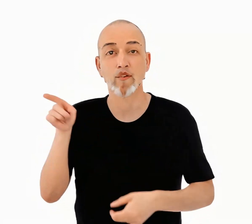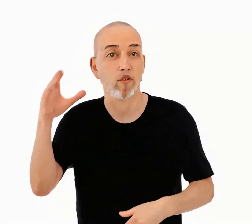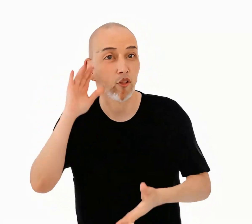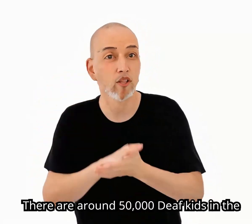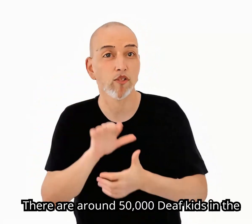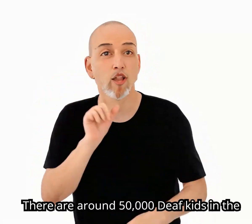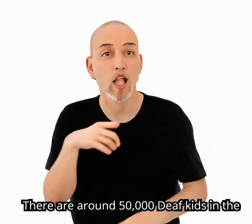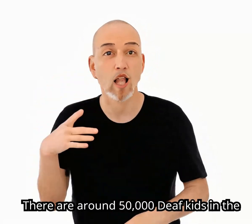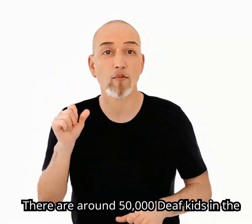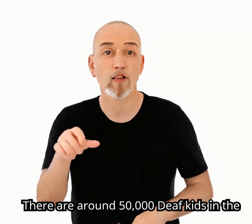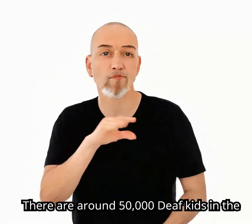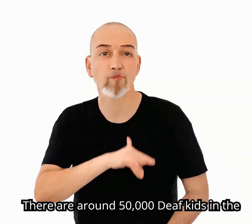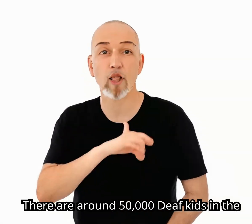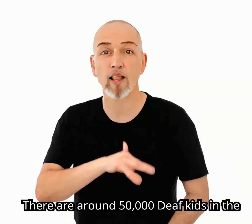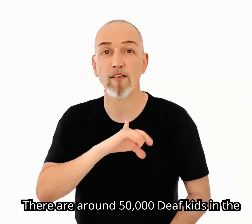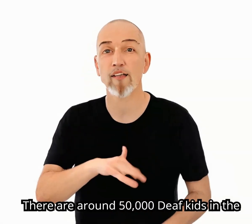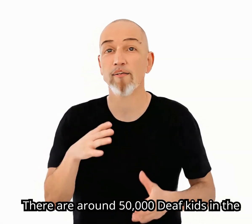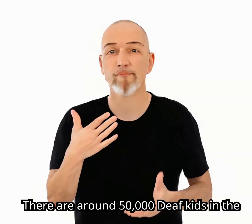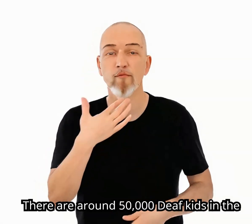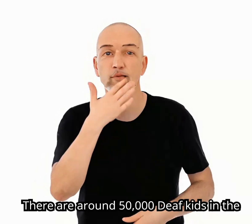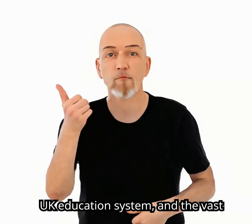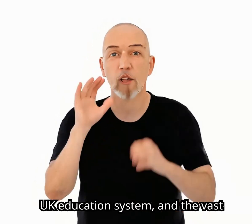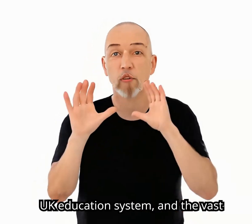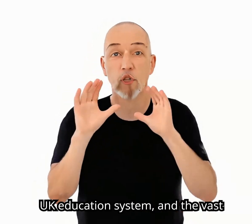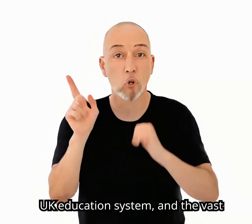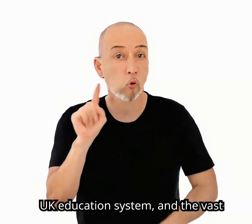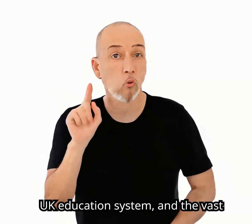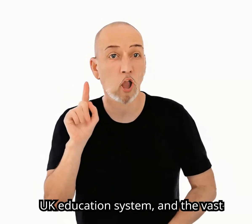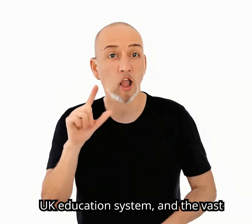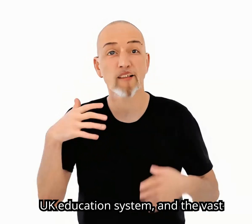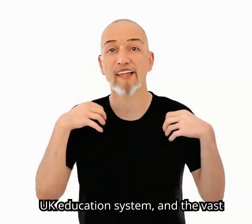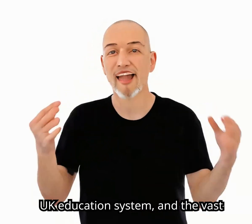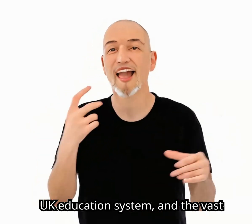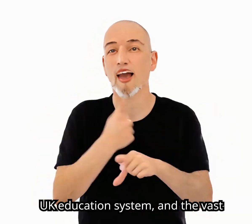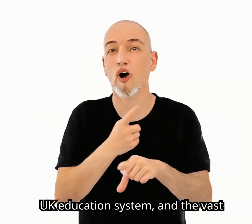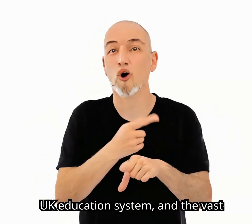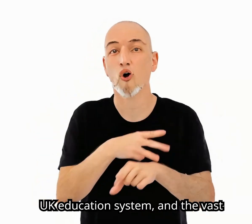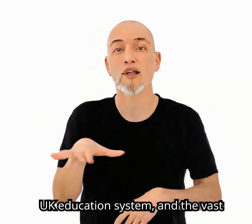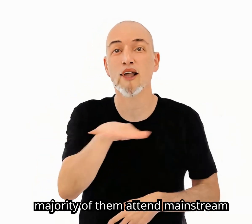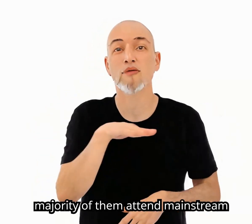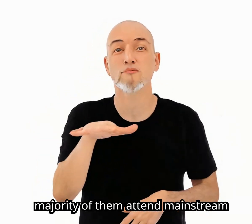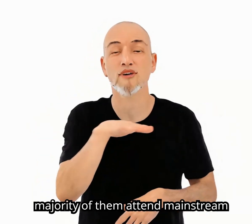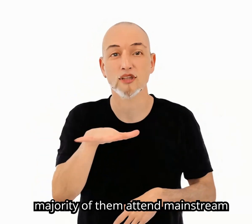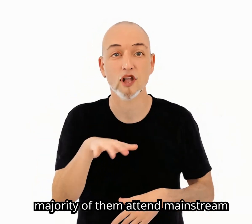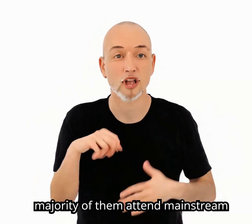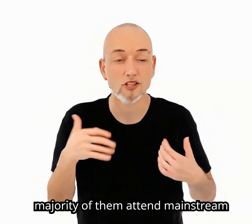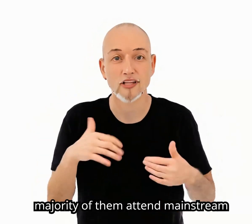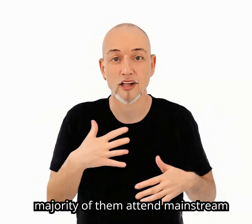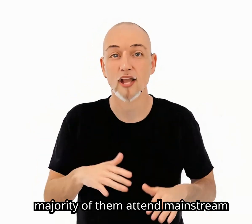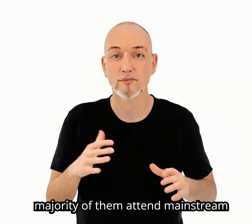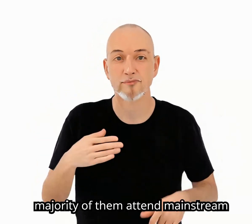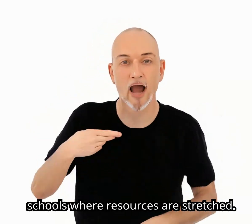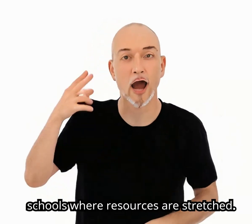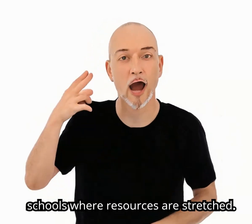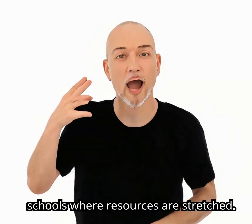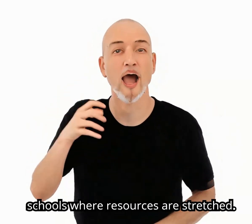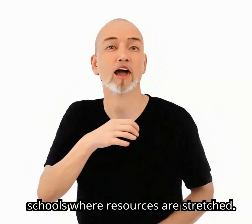There are around 50,000 deaf kids in the UK education system, and the vast majority of them attend mainstream schools where